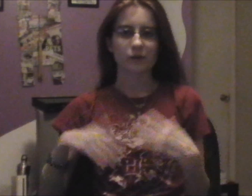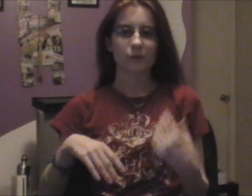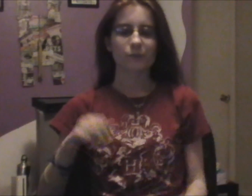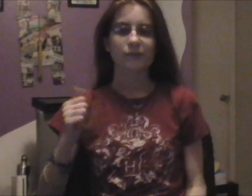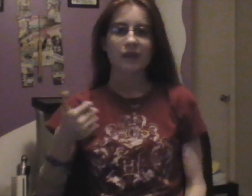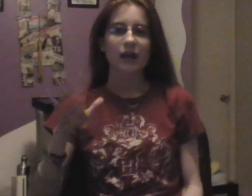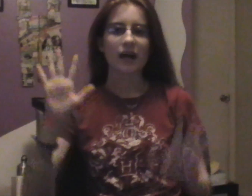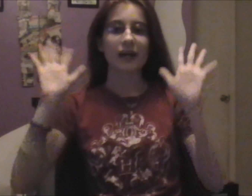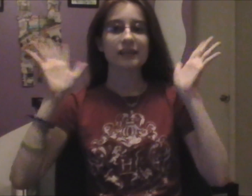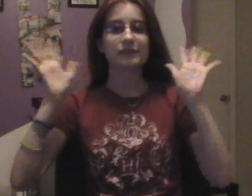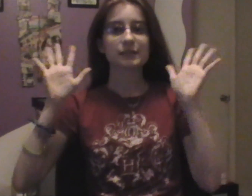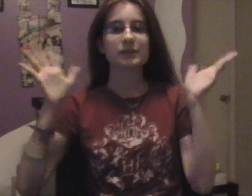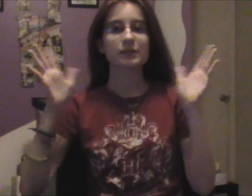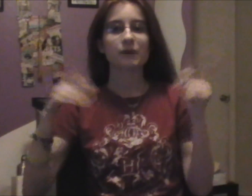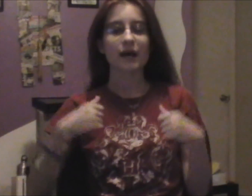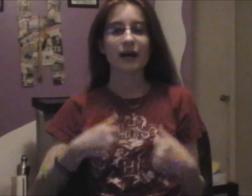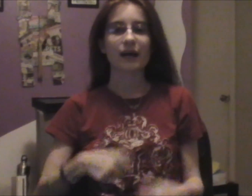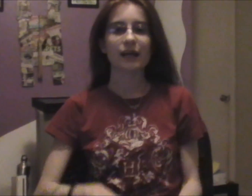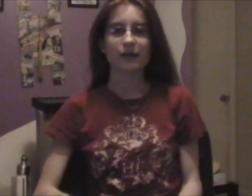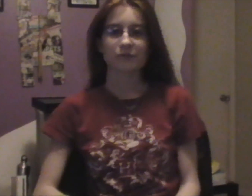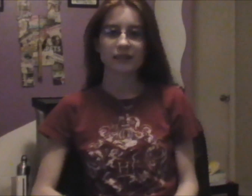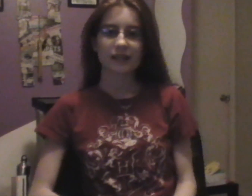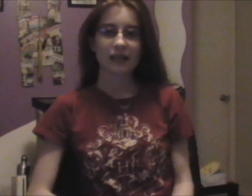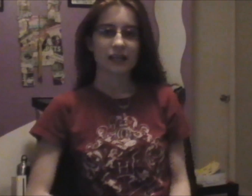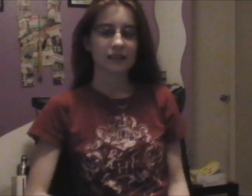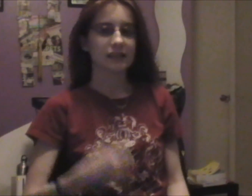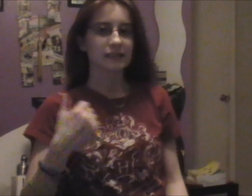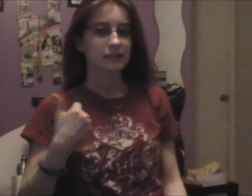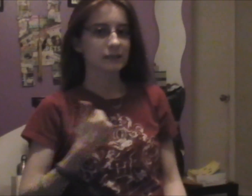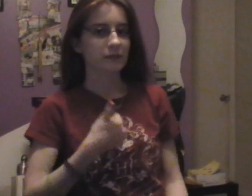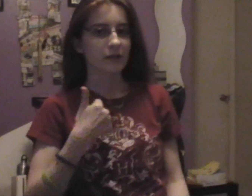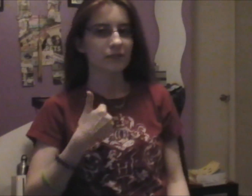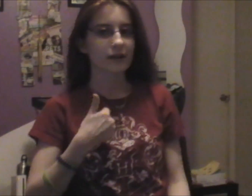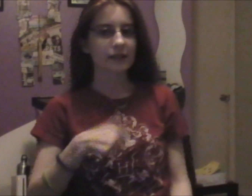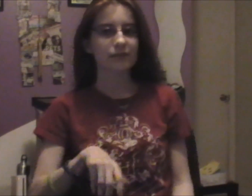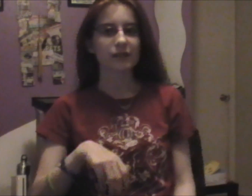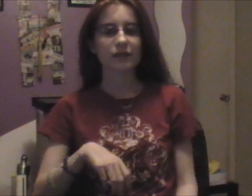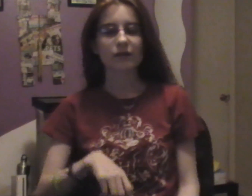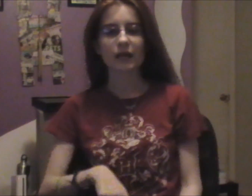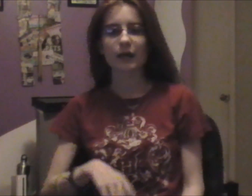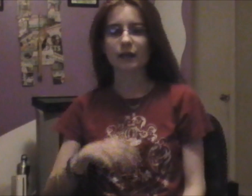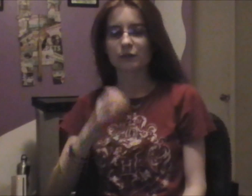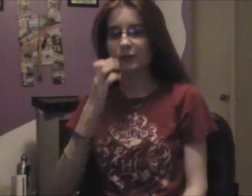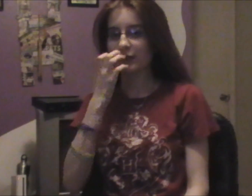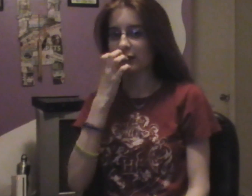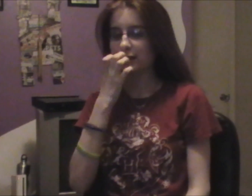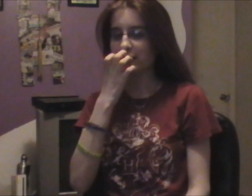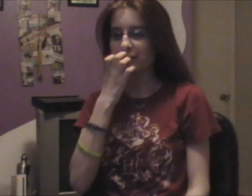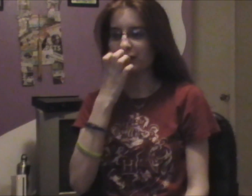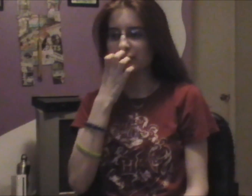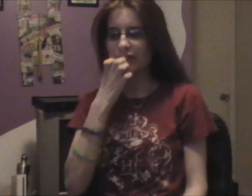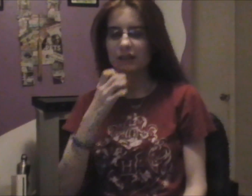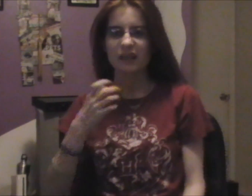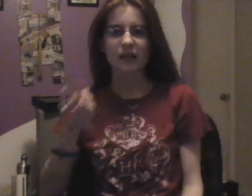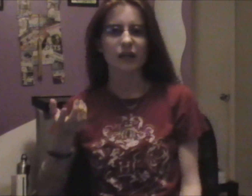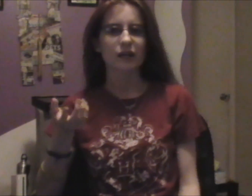Hi YouTube, I am Nina and this is my Friday video and we are going to talk about something that I